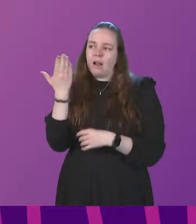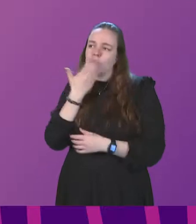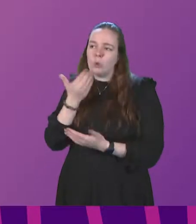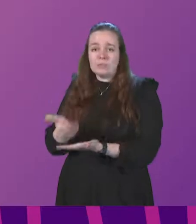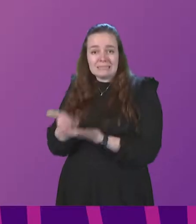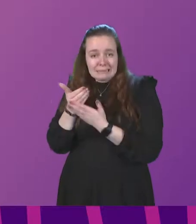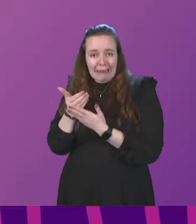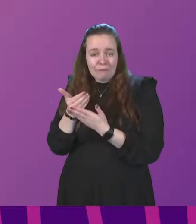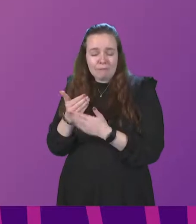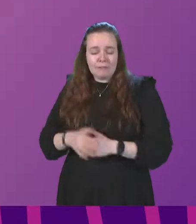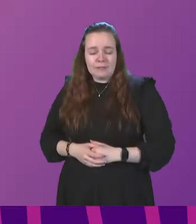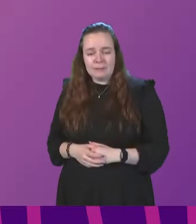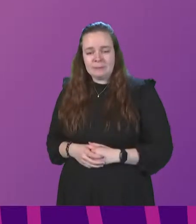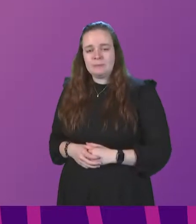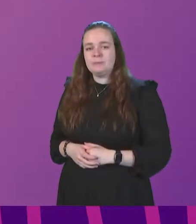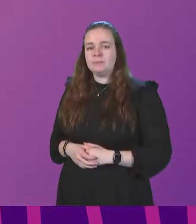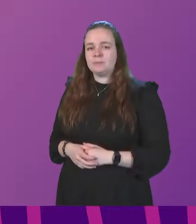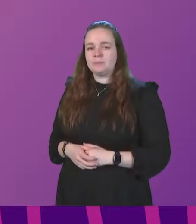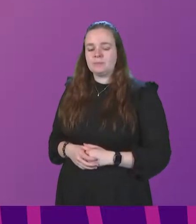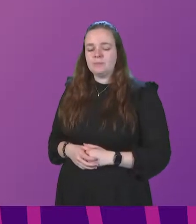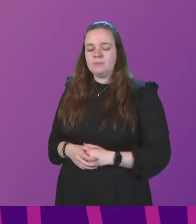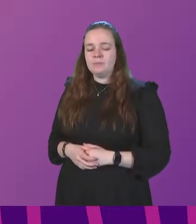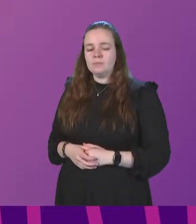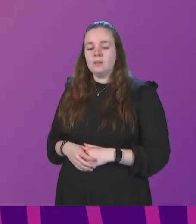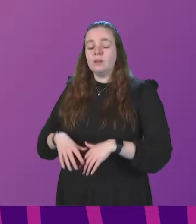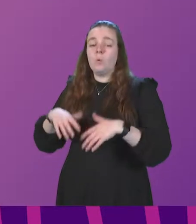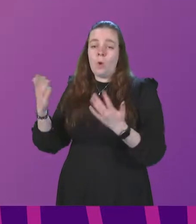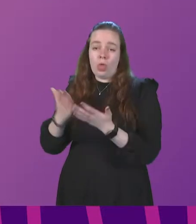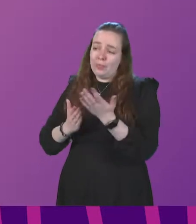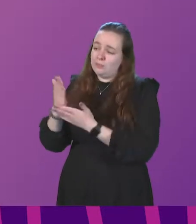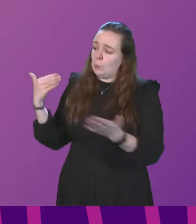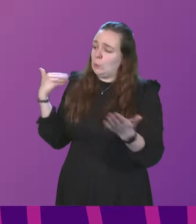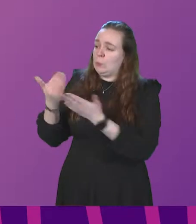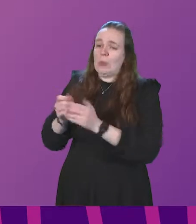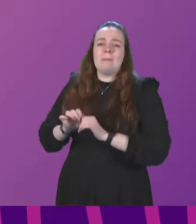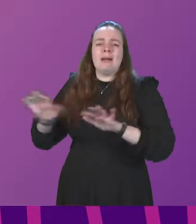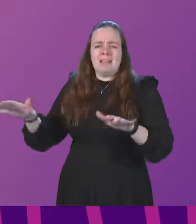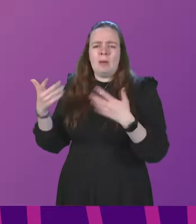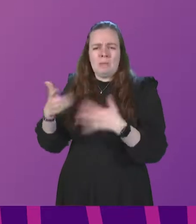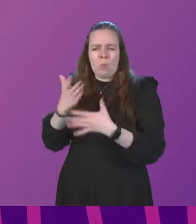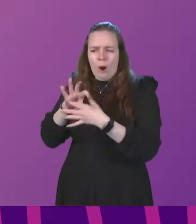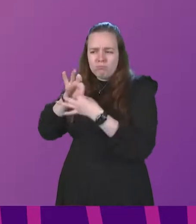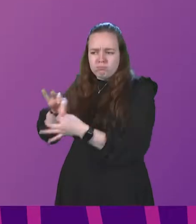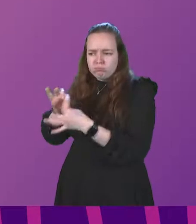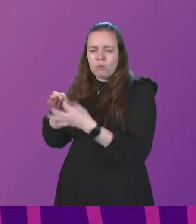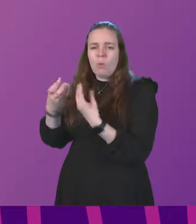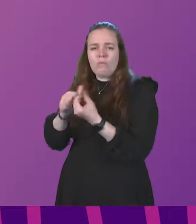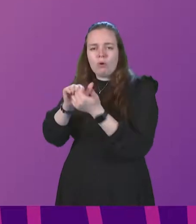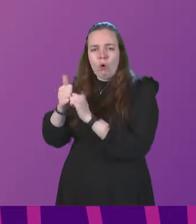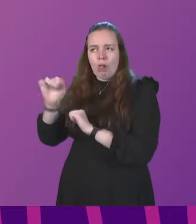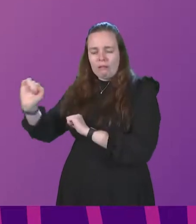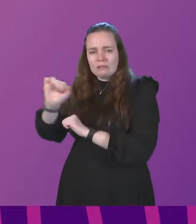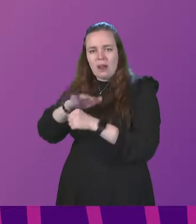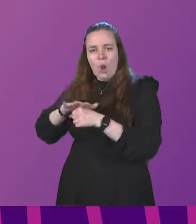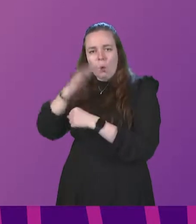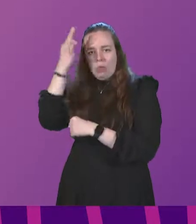possible? Cabinet Secretary. Well, throughout the pandemic, we've, of course, worked very closely with our colleagues in local authorities